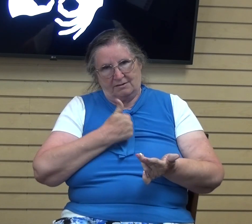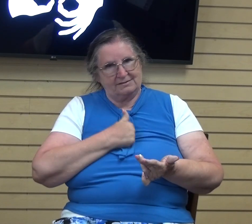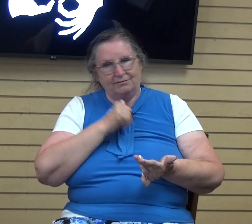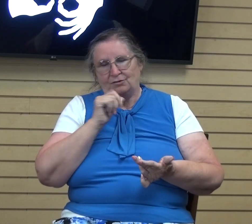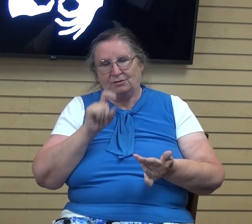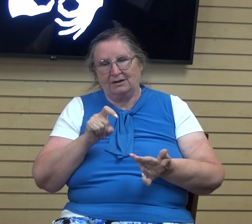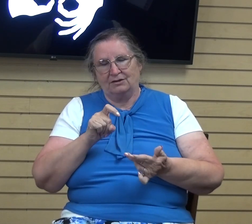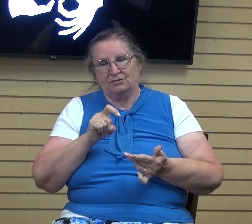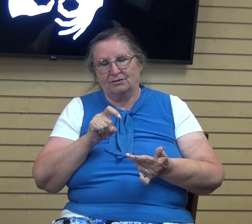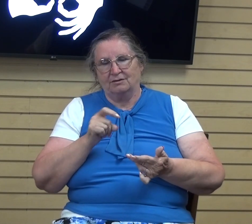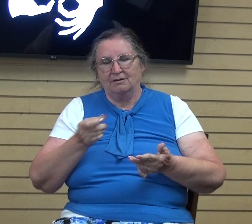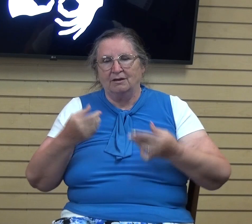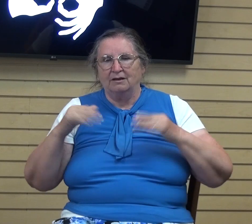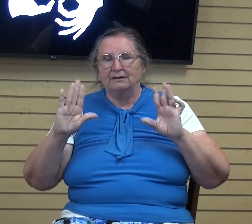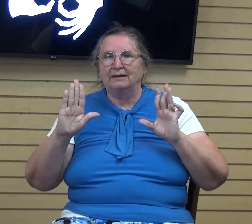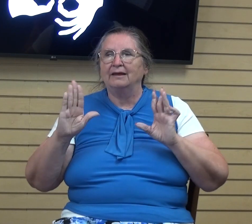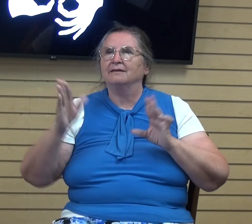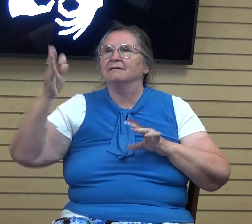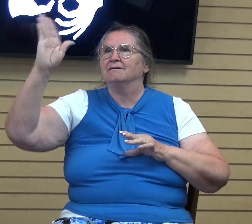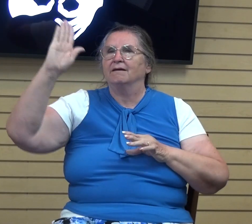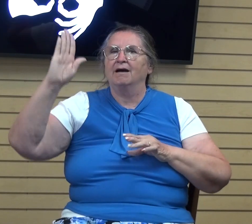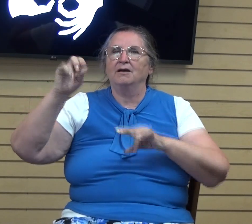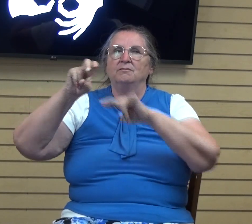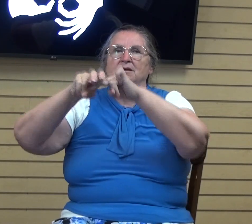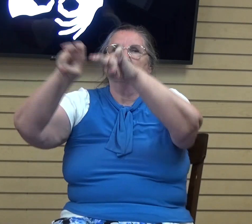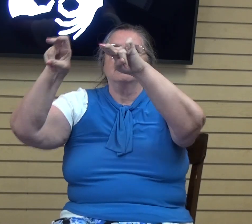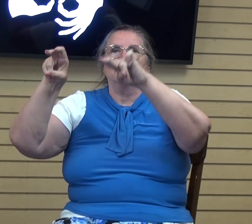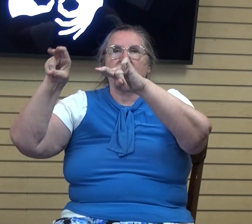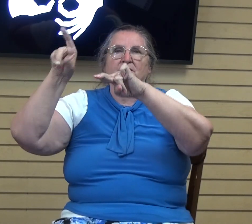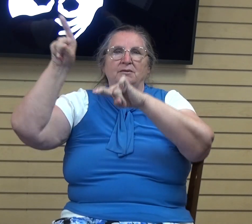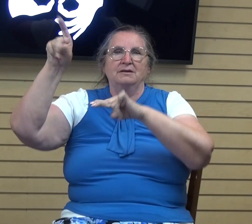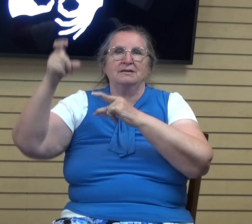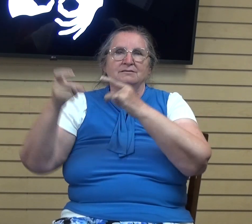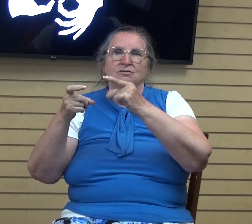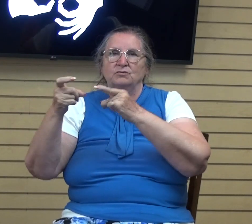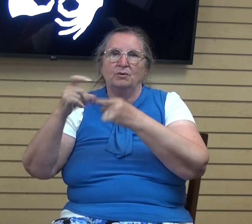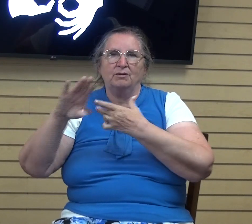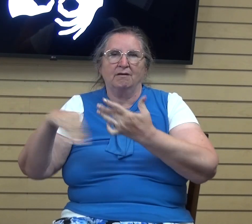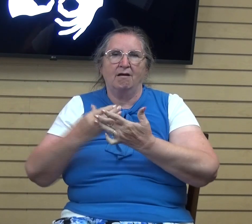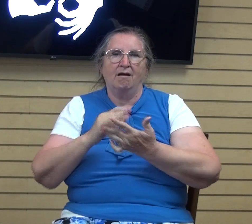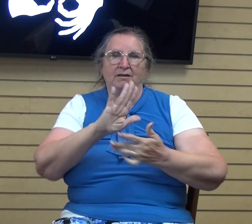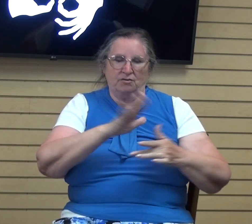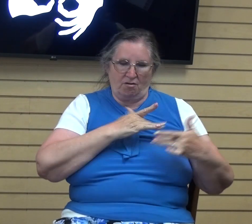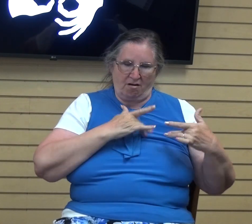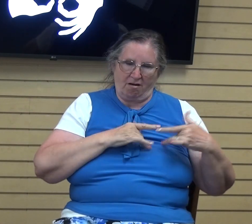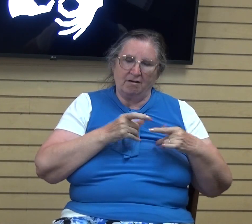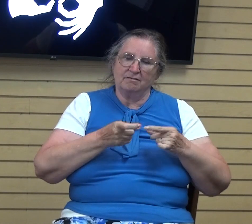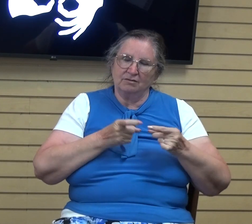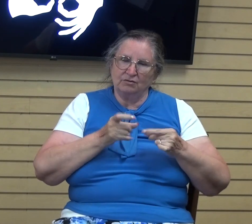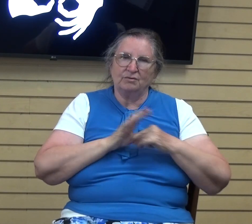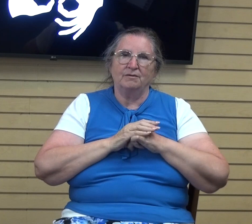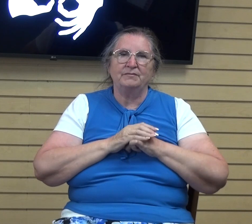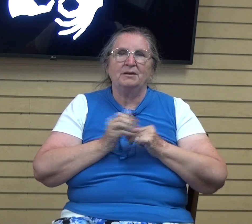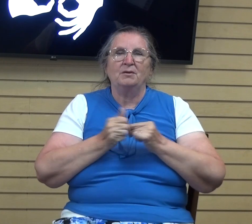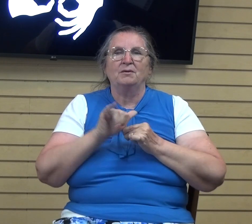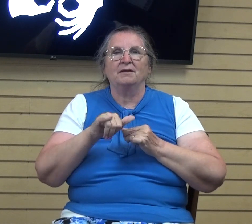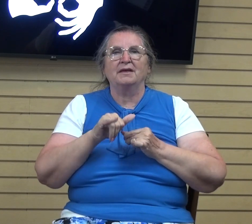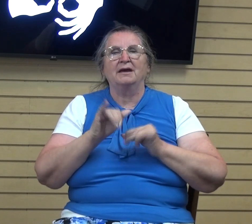we can just let God truly sit on the throne and hopefully he's on the throne of your heart. And so with that, I hope you guys were, um,